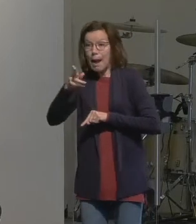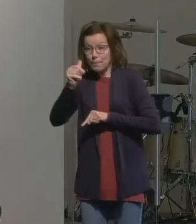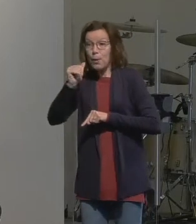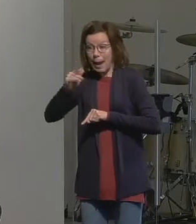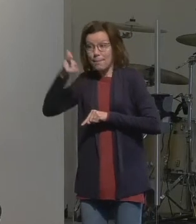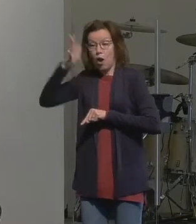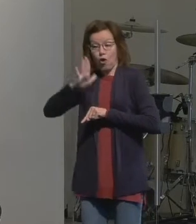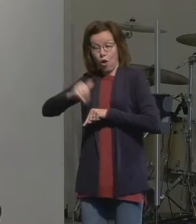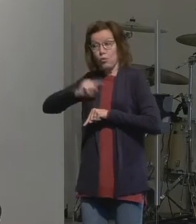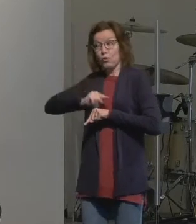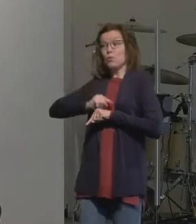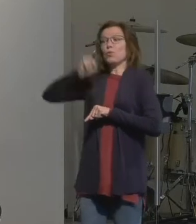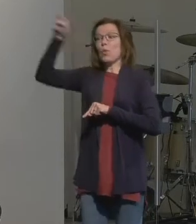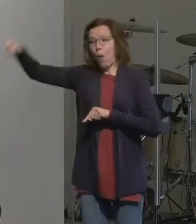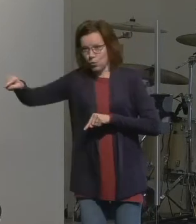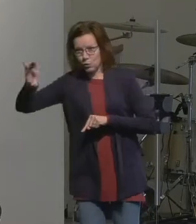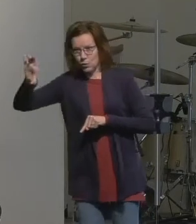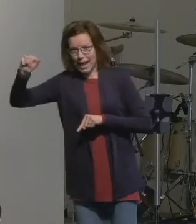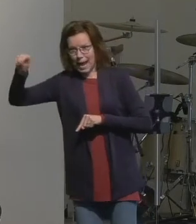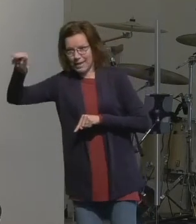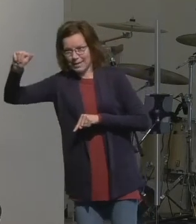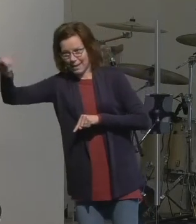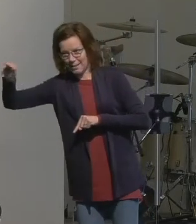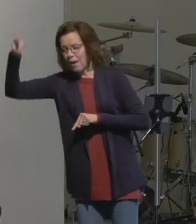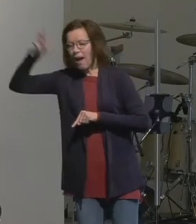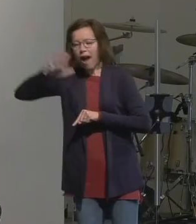we settled in places we were never meant to stay permanently.